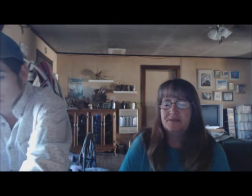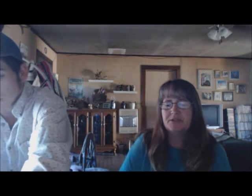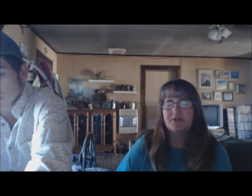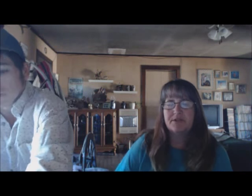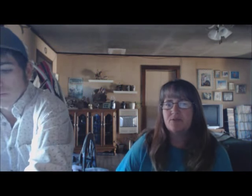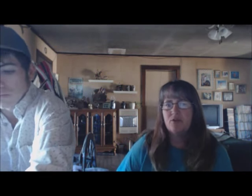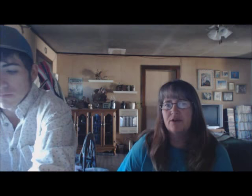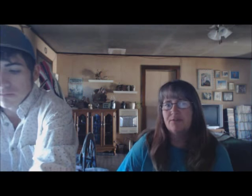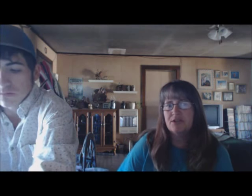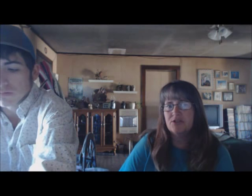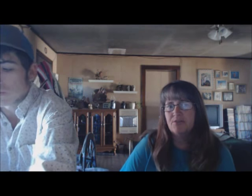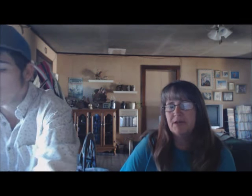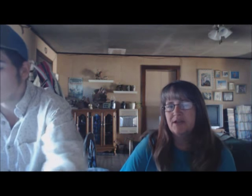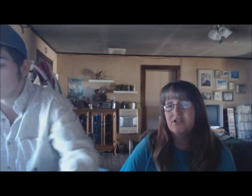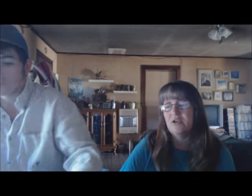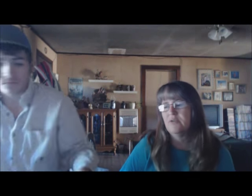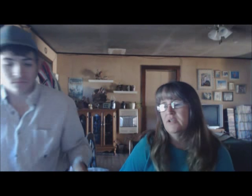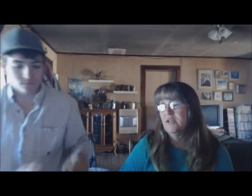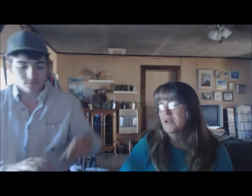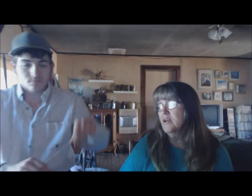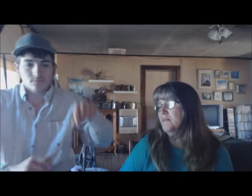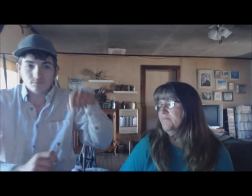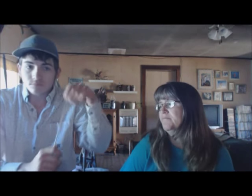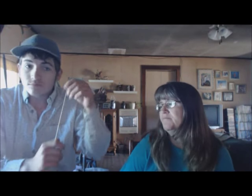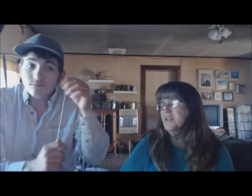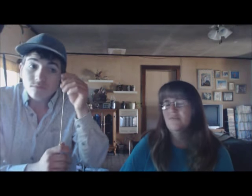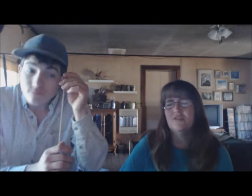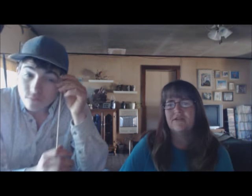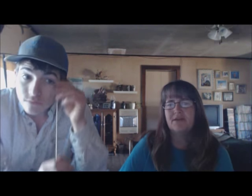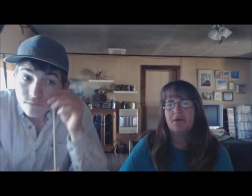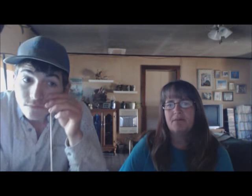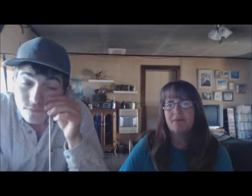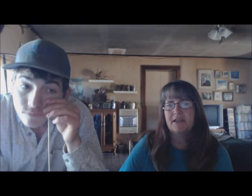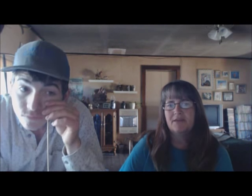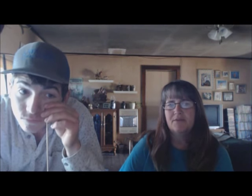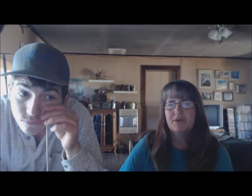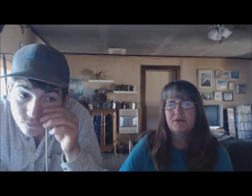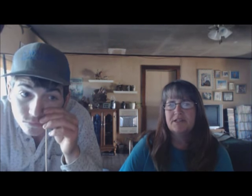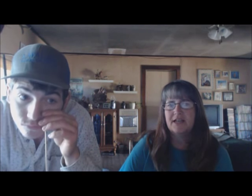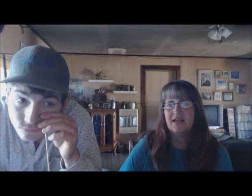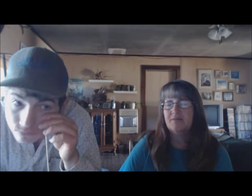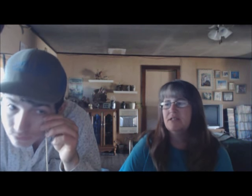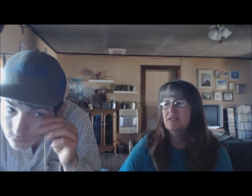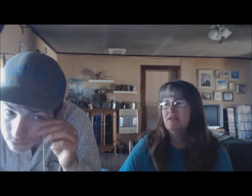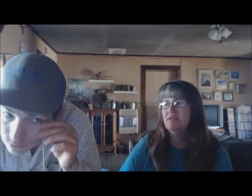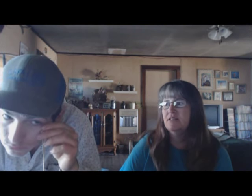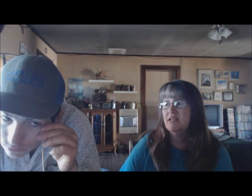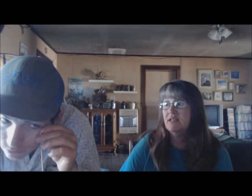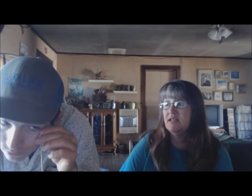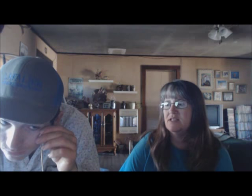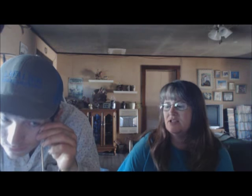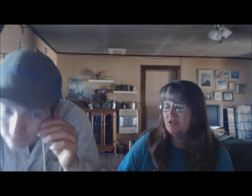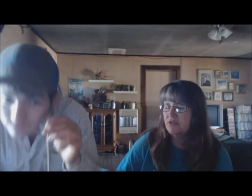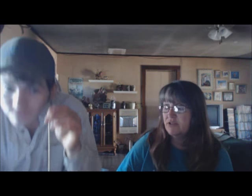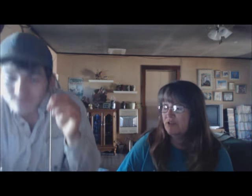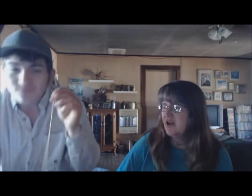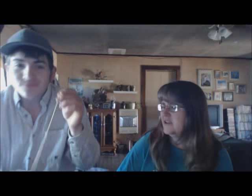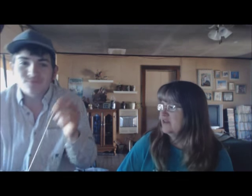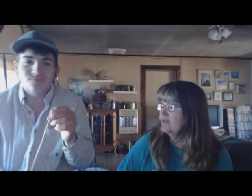and especially with him growing and being so big. So, um, he'll roll around and pop it back in, but we don't want to saddle him until then. That is a skewer near your eye, and